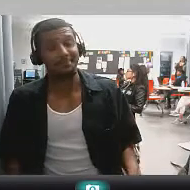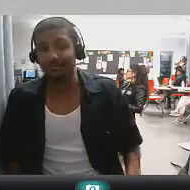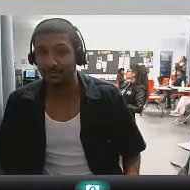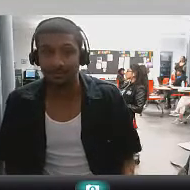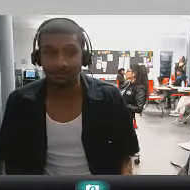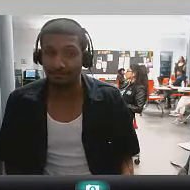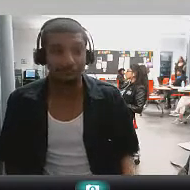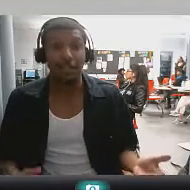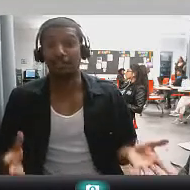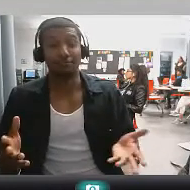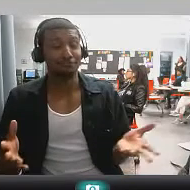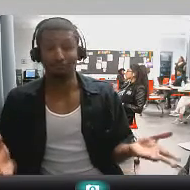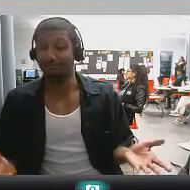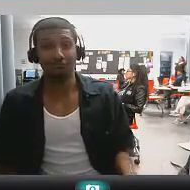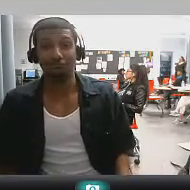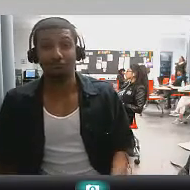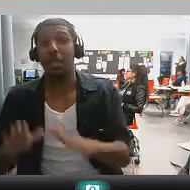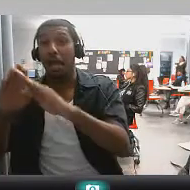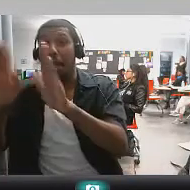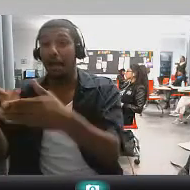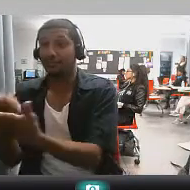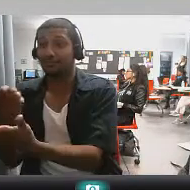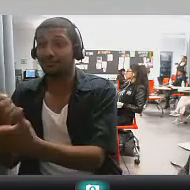We thought the housing market was coming up, but it wasn't